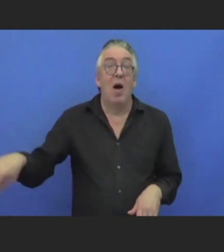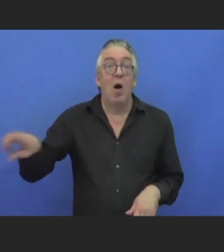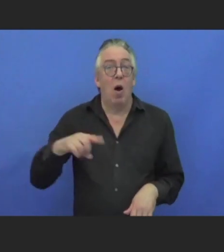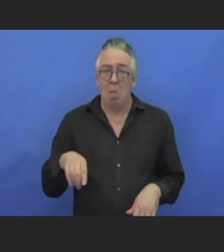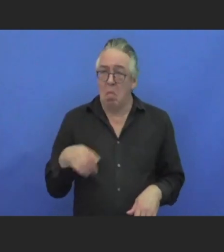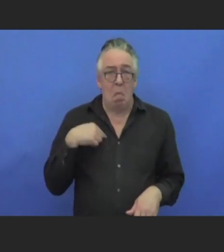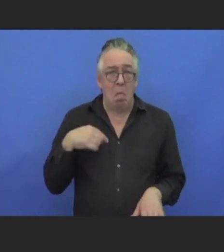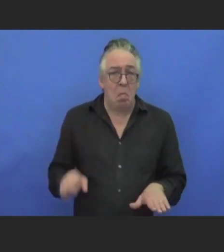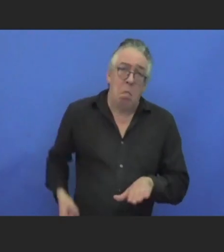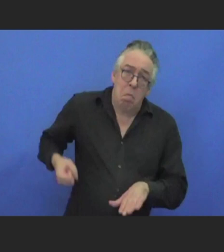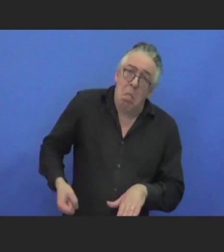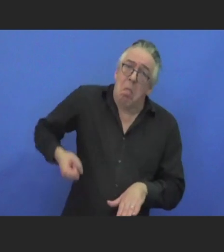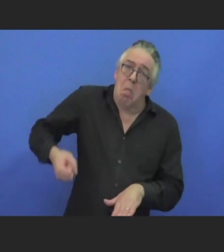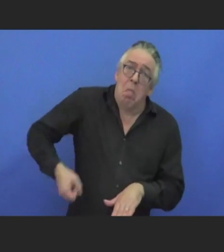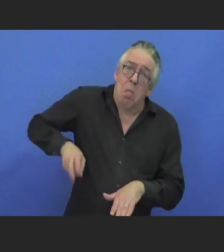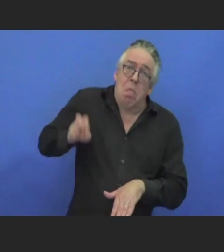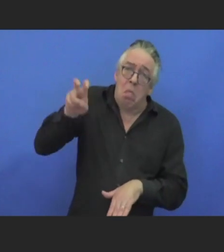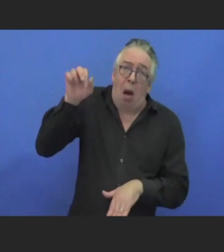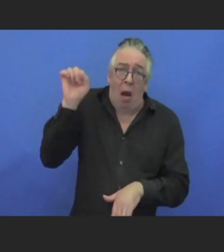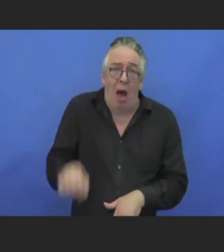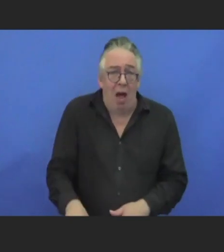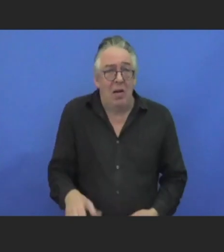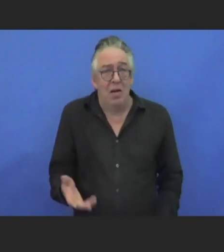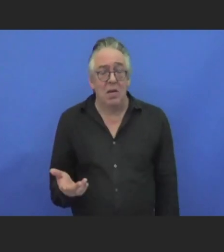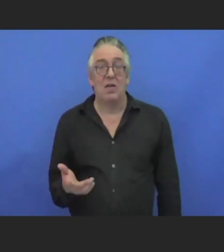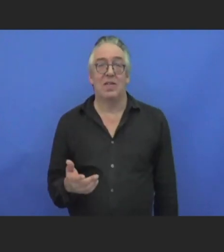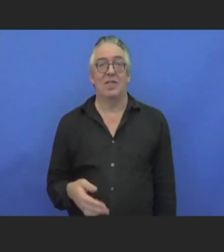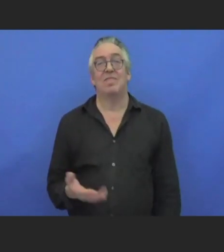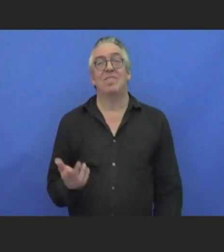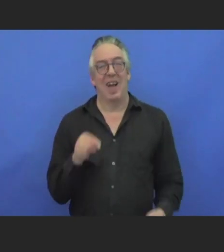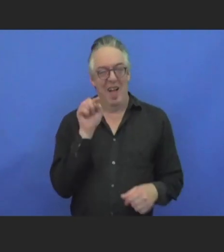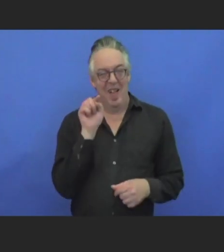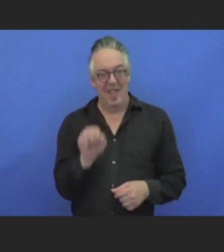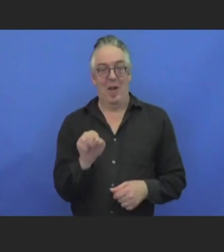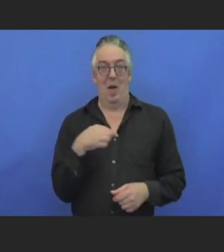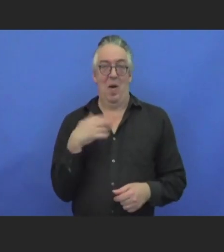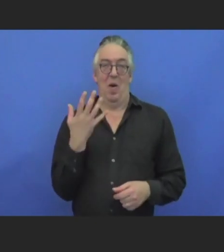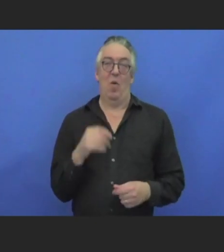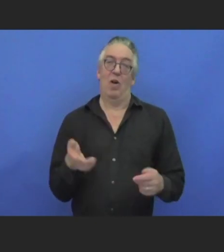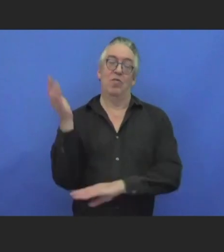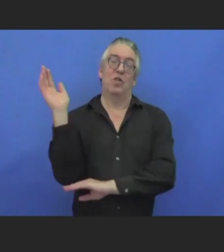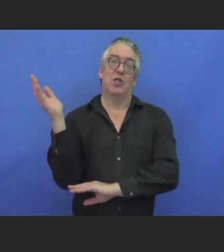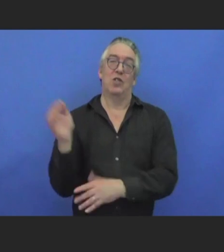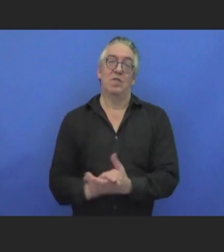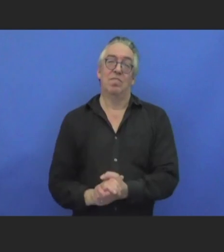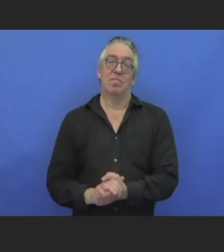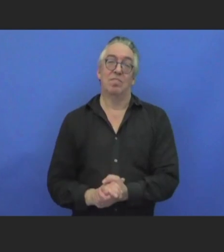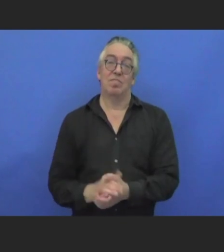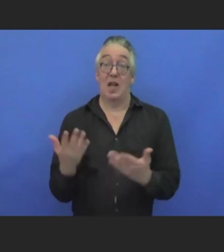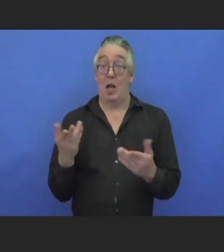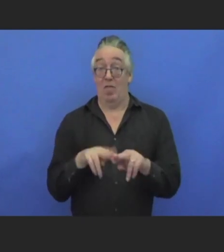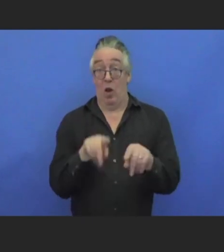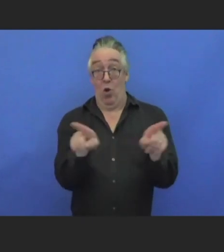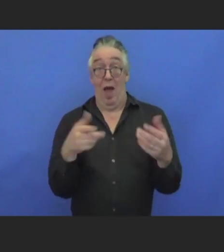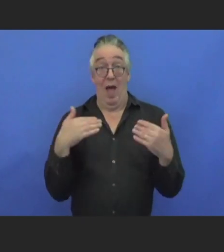us. And that is one of the things that I would like to address that because you have a disability and you don't